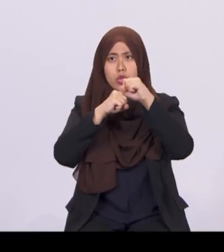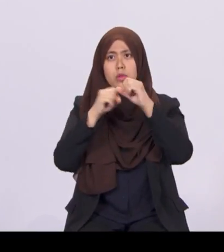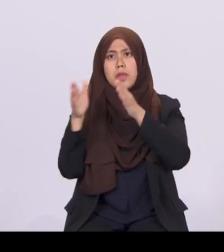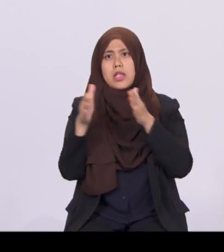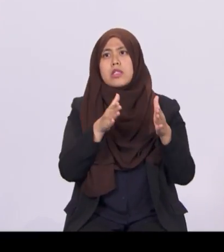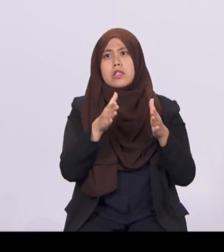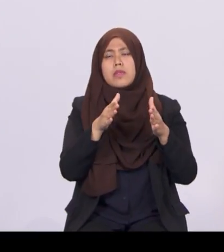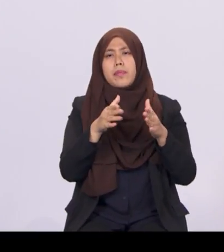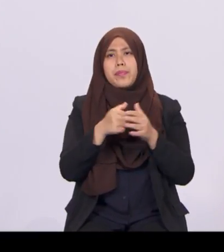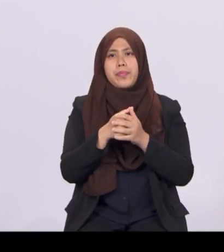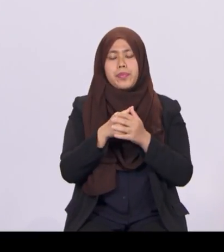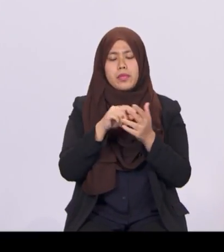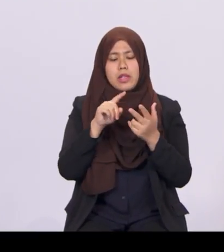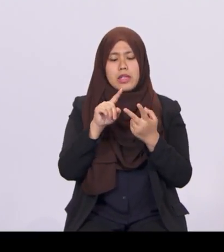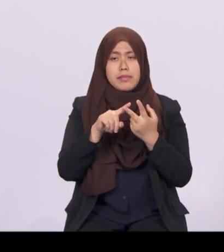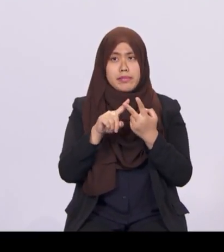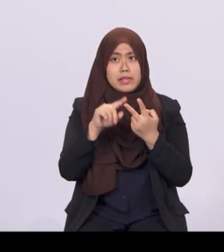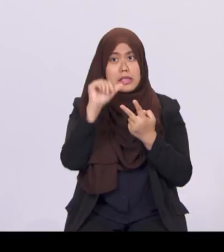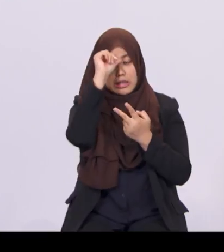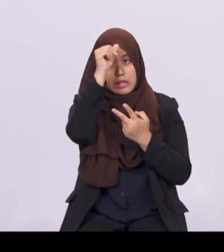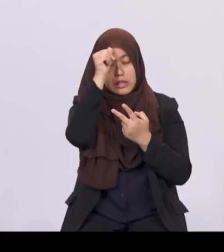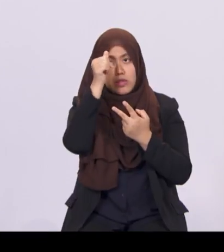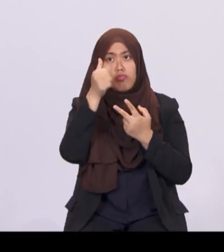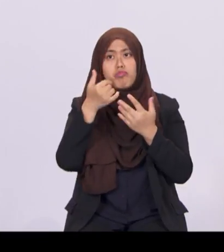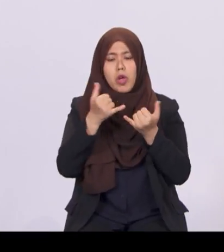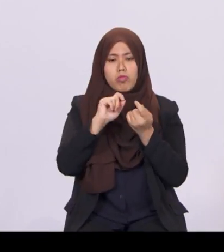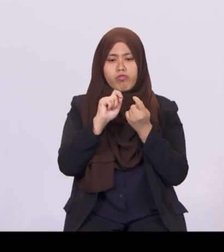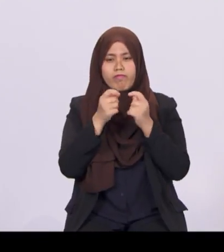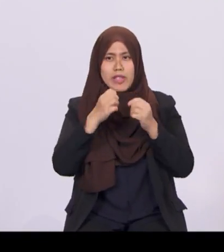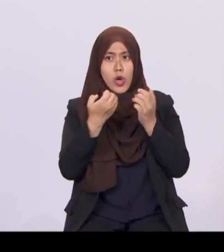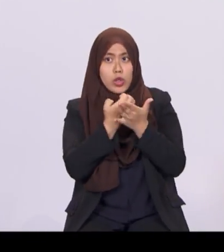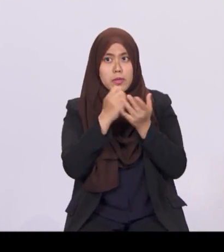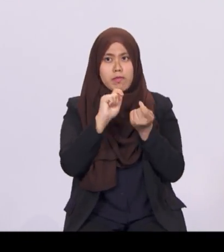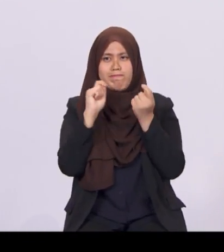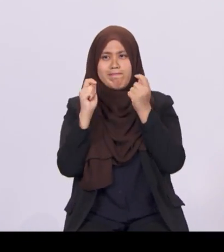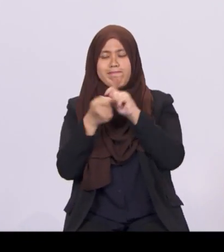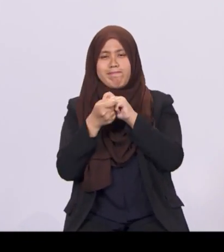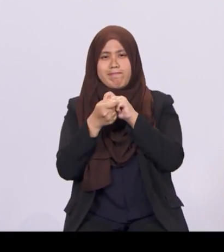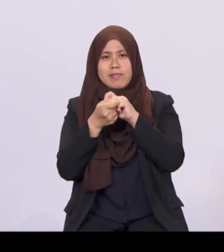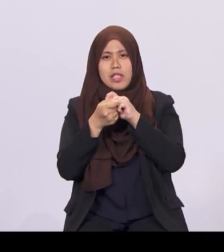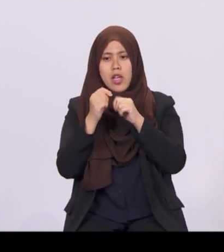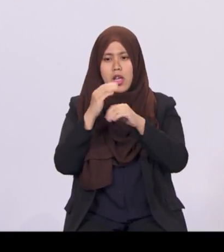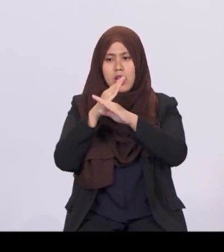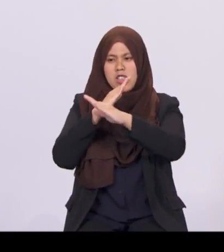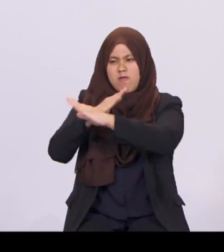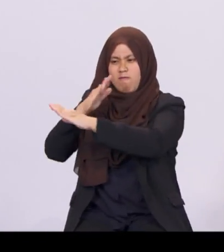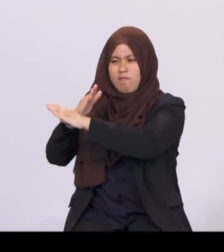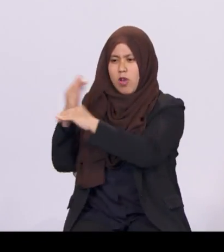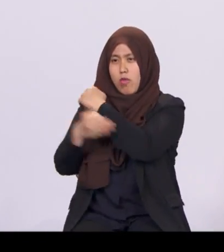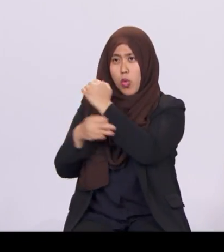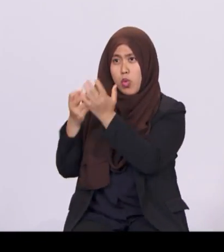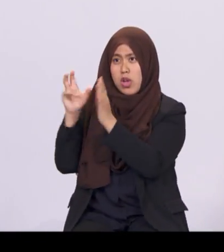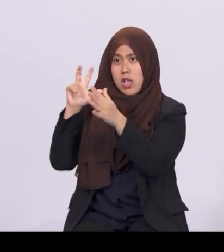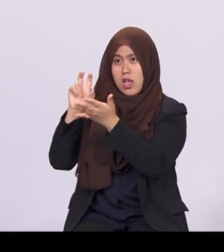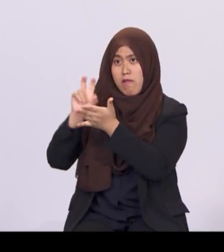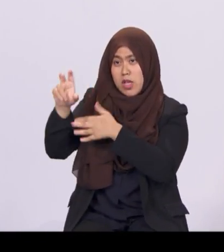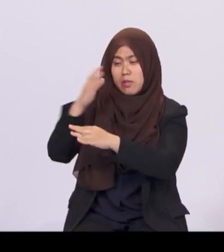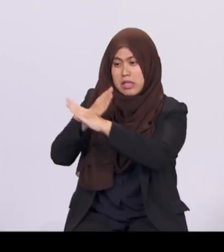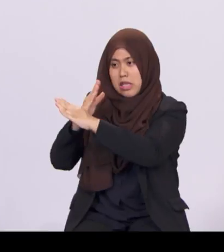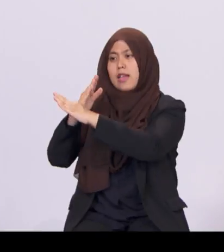India is reforming its economy, easing restrictions on foreign investments. Closer to home, ASEAN countries